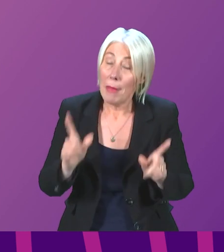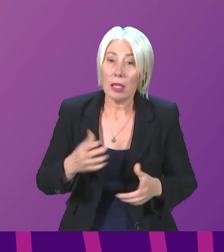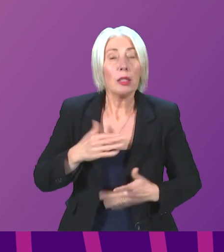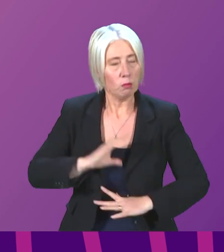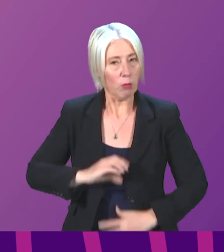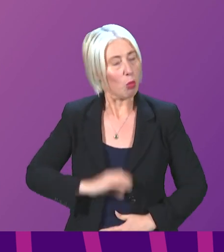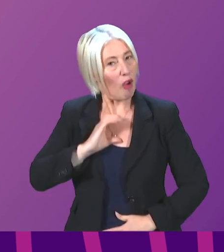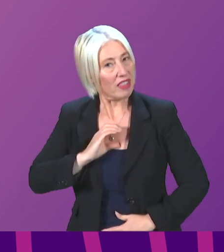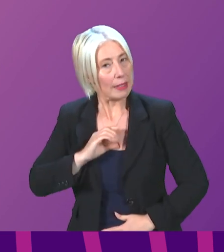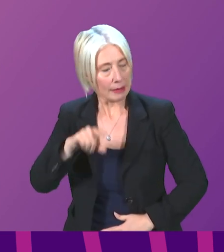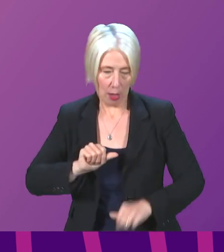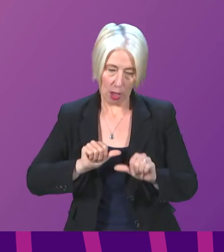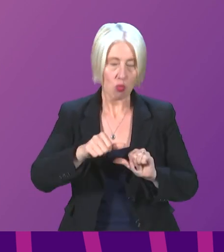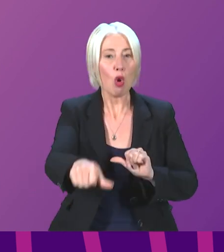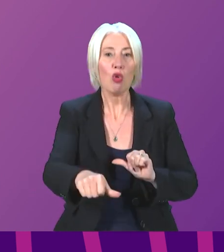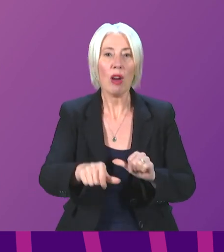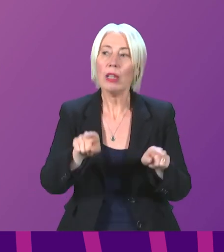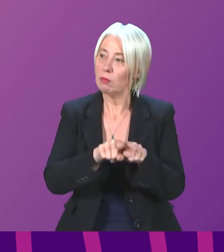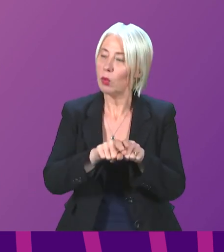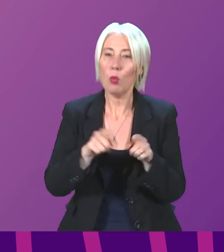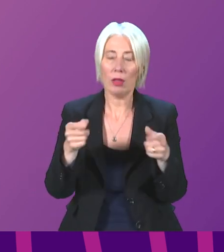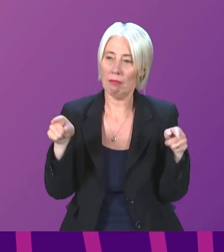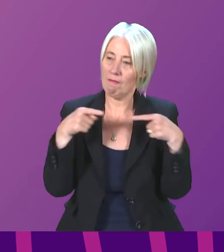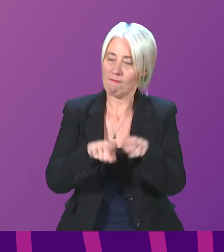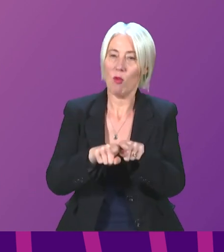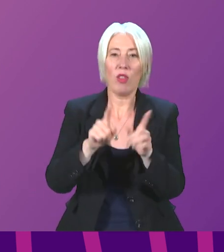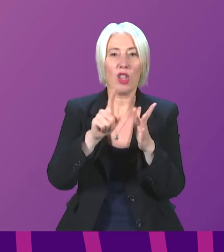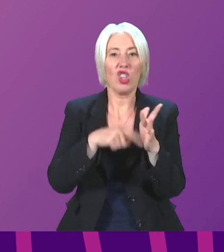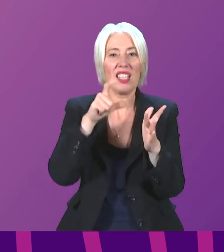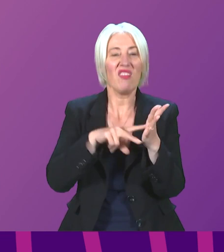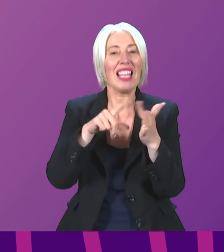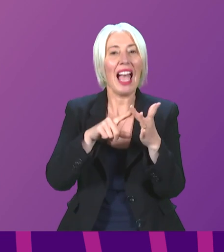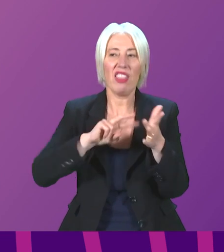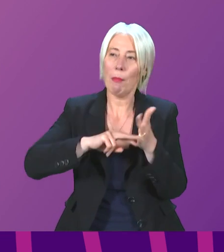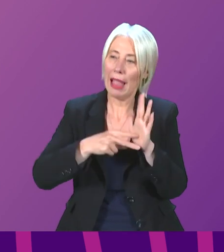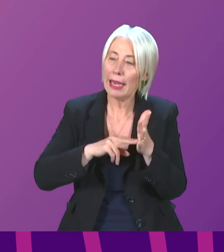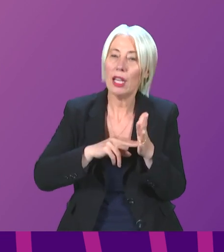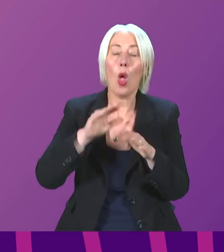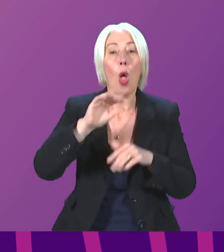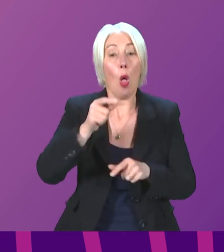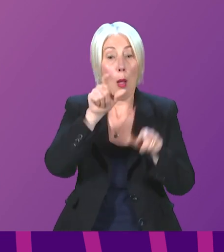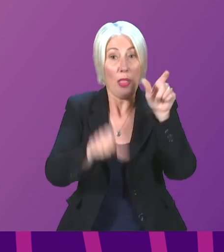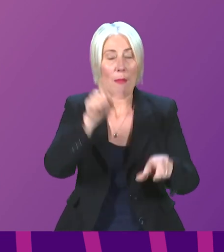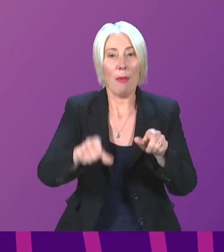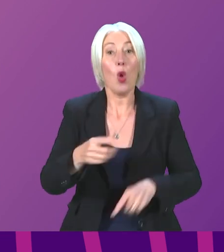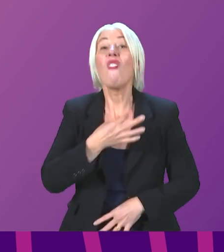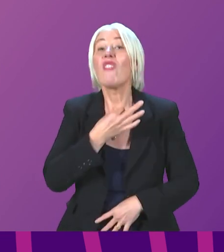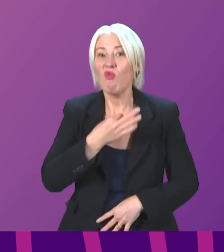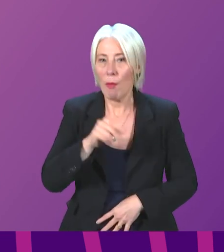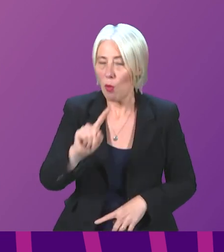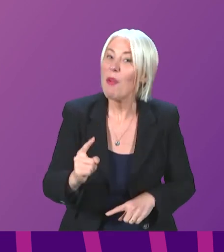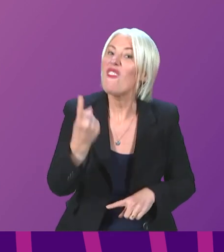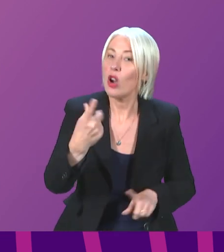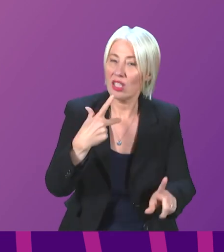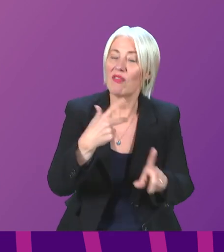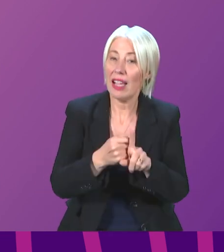confident the programme will be delivered in line with current JCVI planning, with the most vulnerable being vaccinated by the beginning of December and will, like